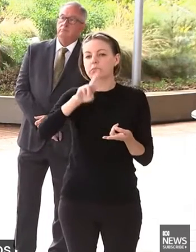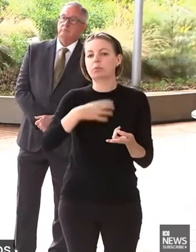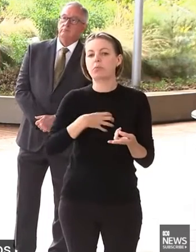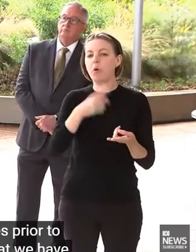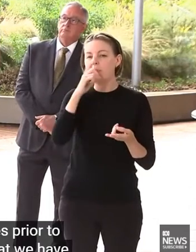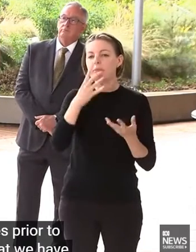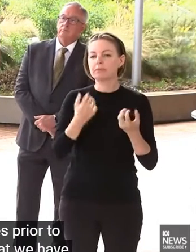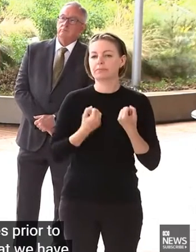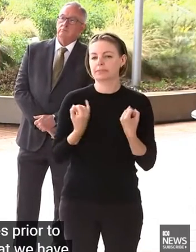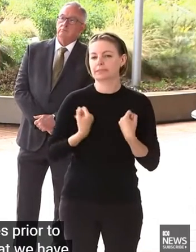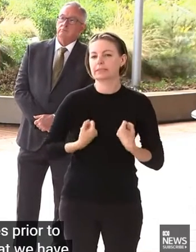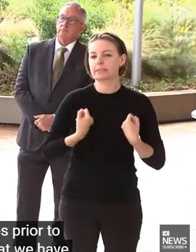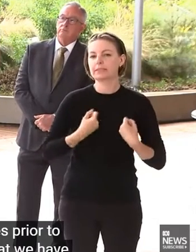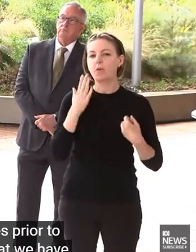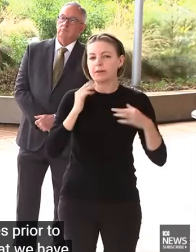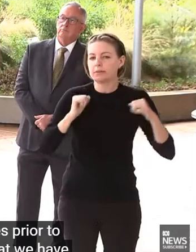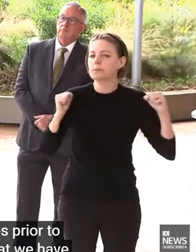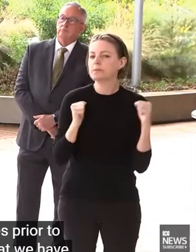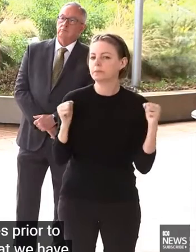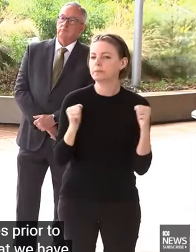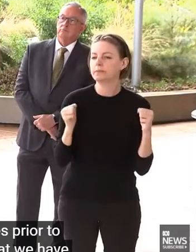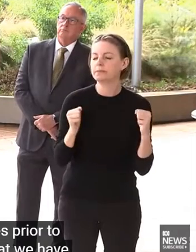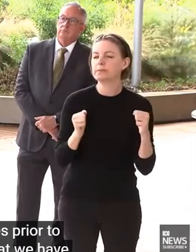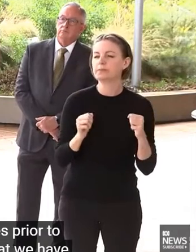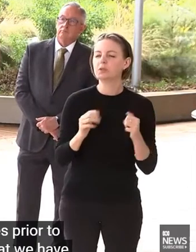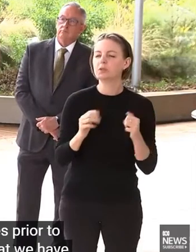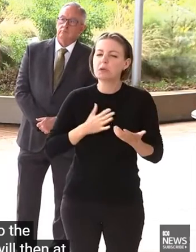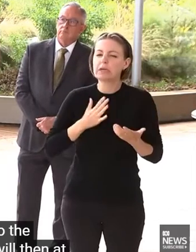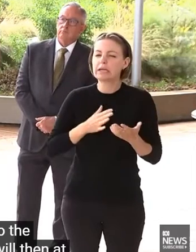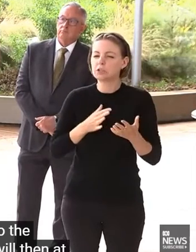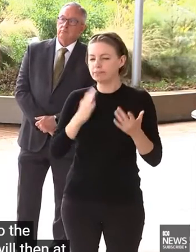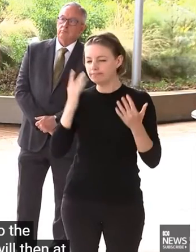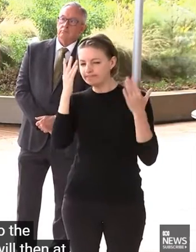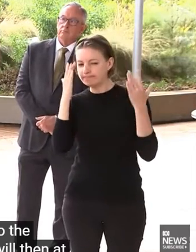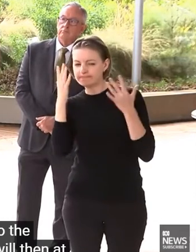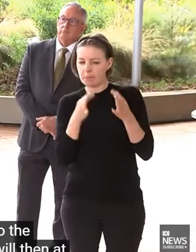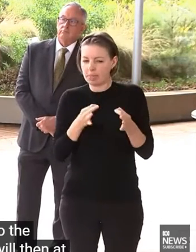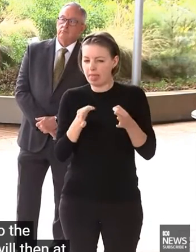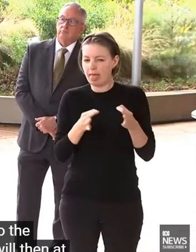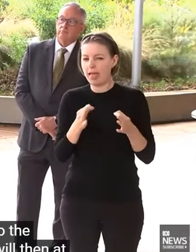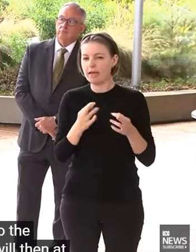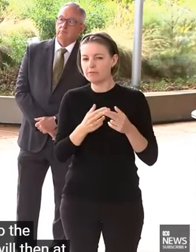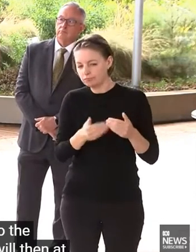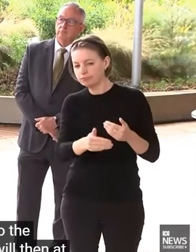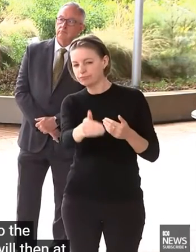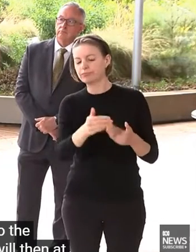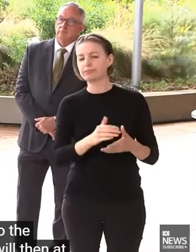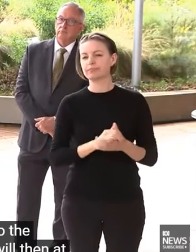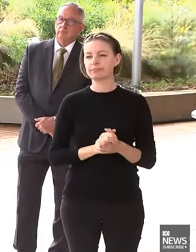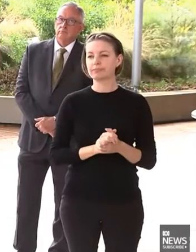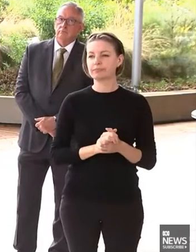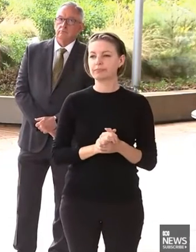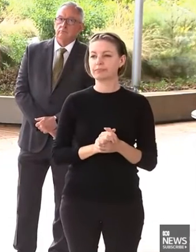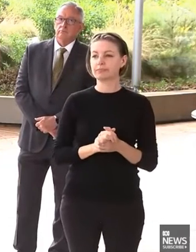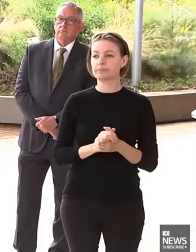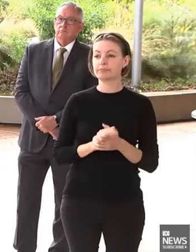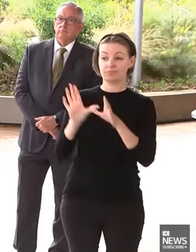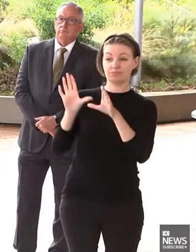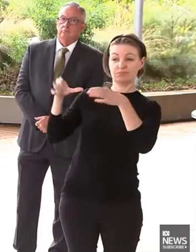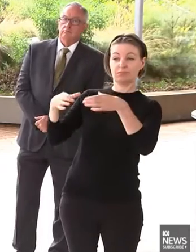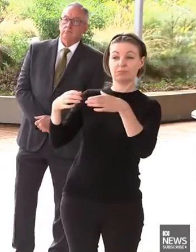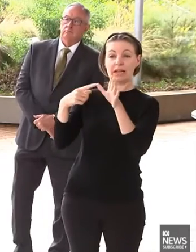have to plan and talk to the community about. We will then... ATAGI will consider its advice